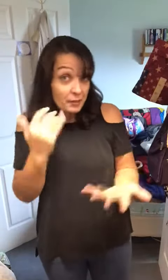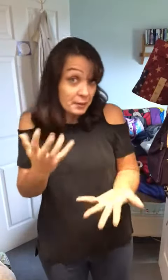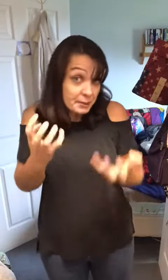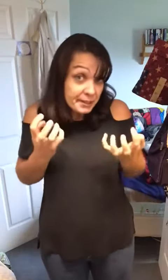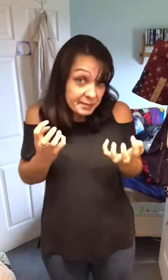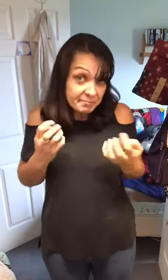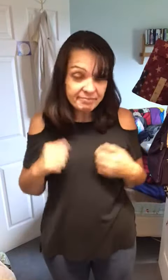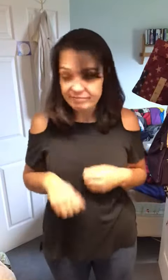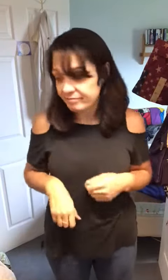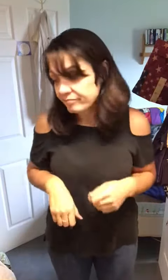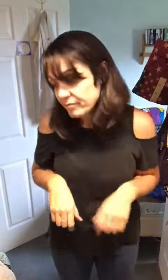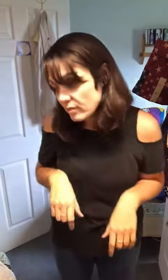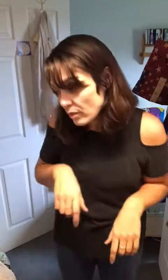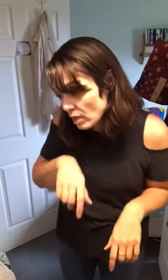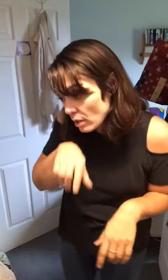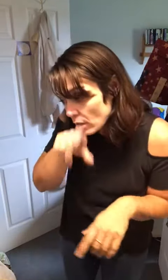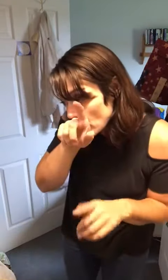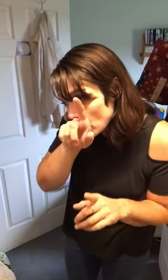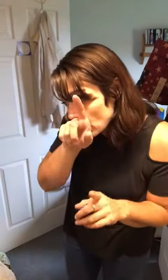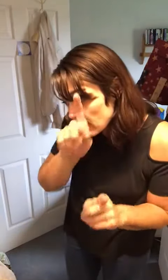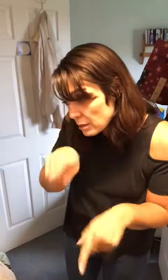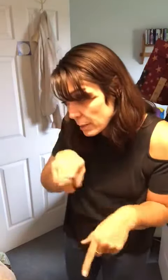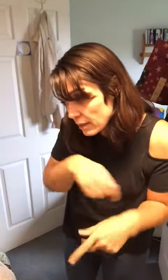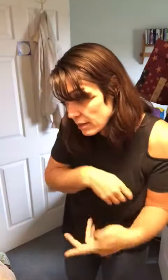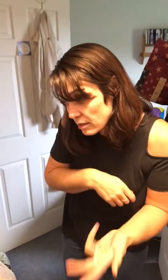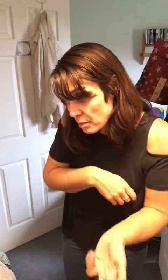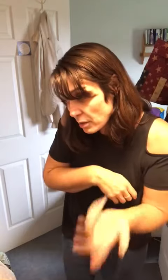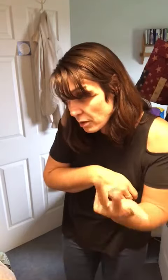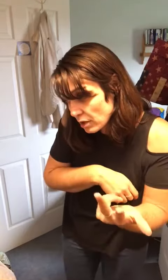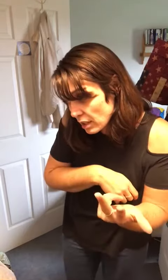they want response number three